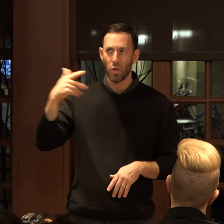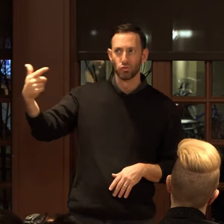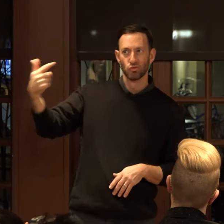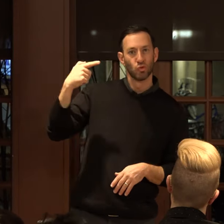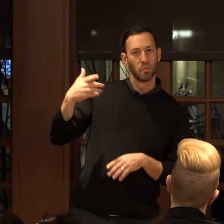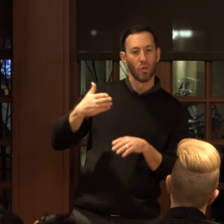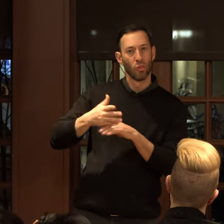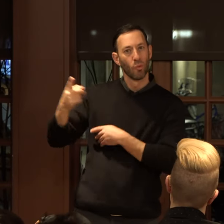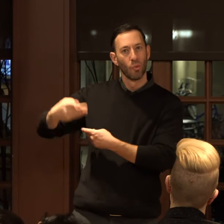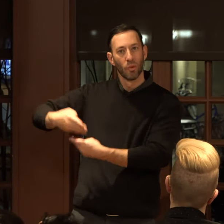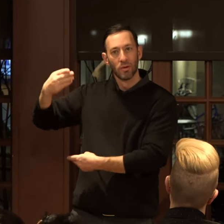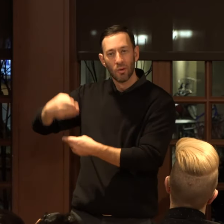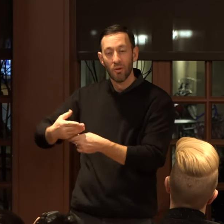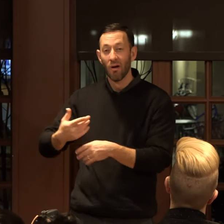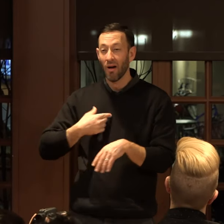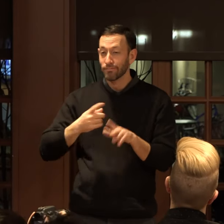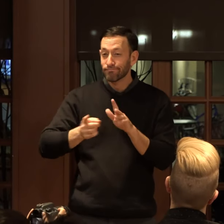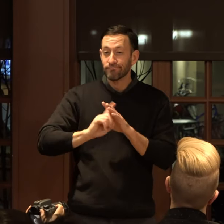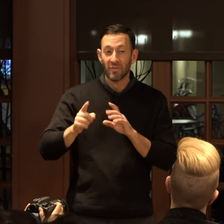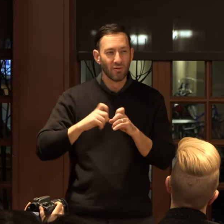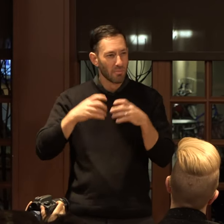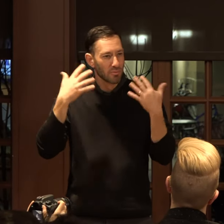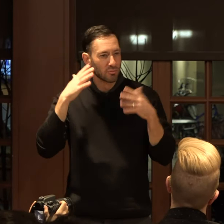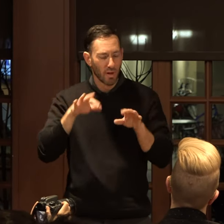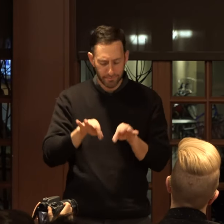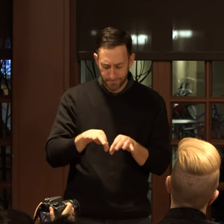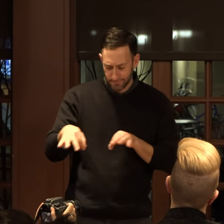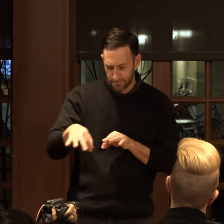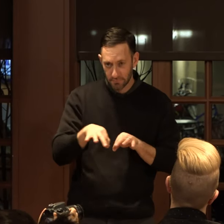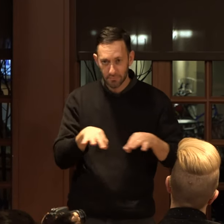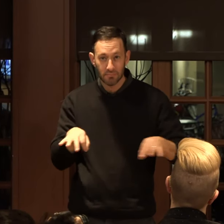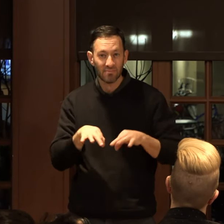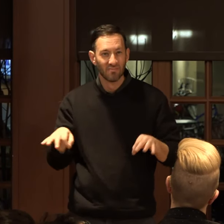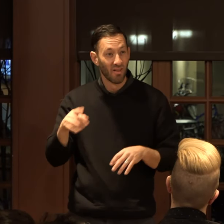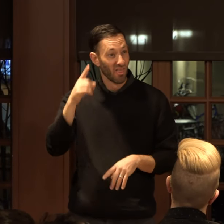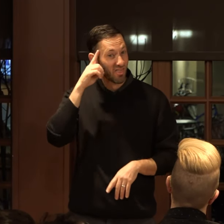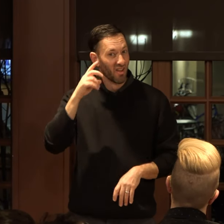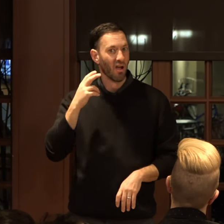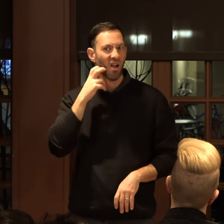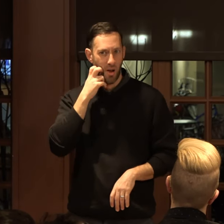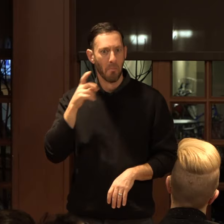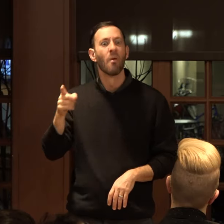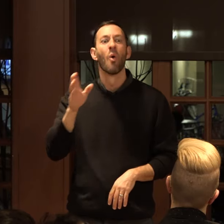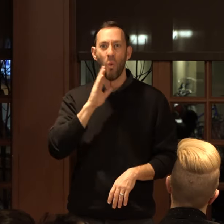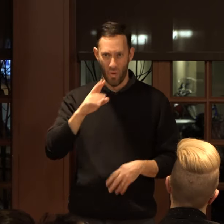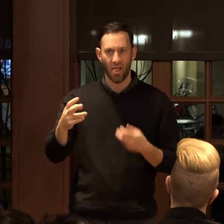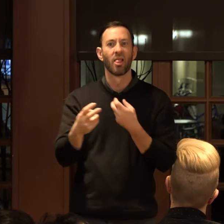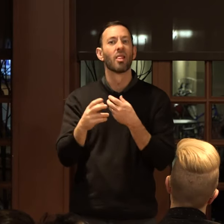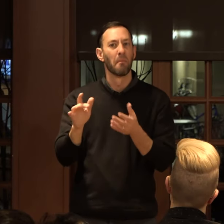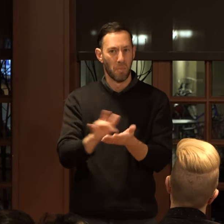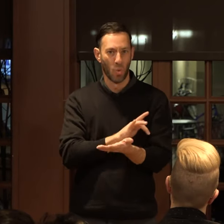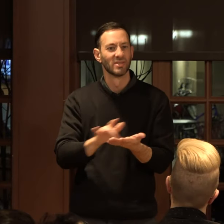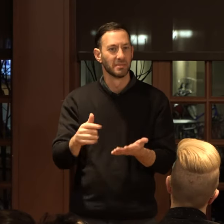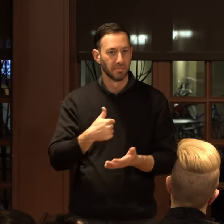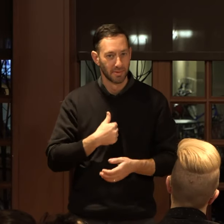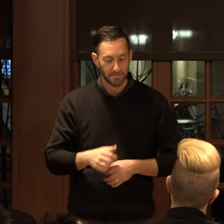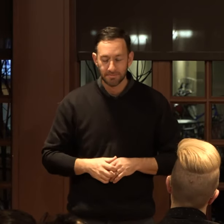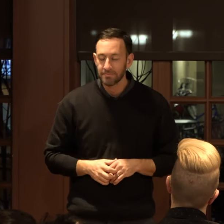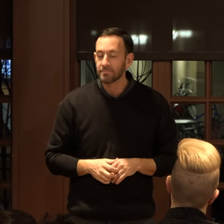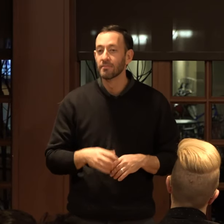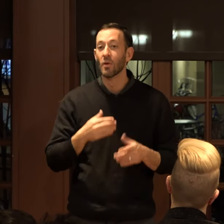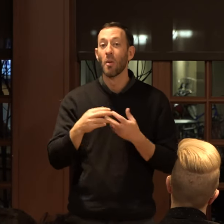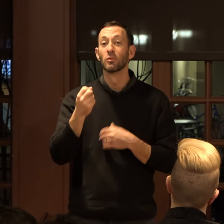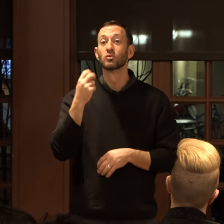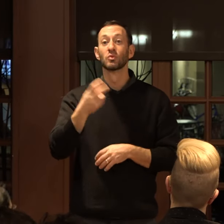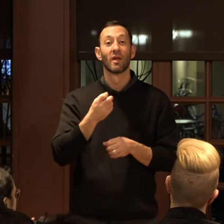the window. I fled from the sound of a crinkling wrapper, convinced that gum, of all things, was going to poison me. Almost